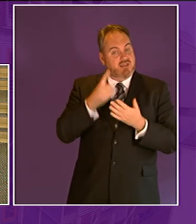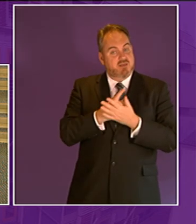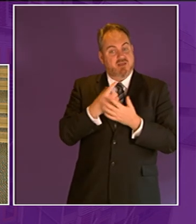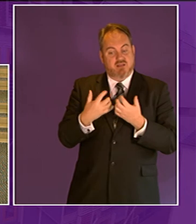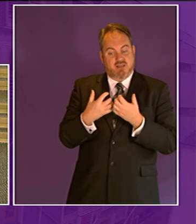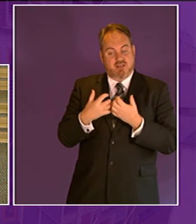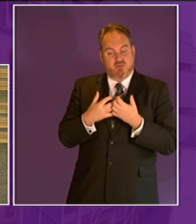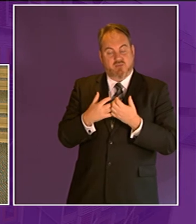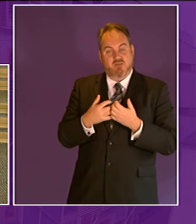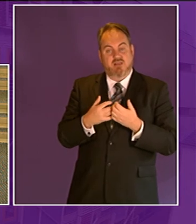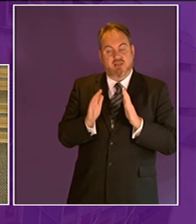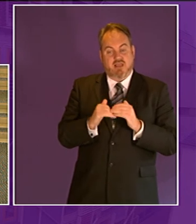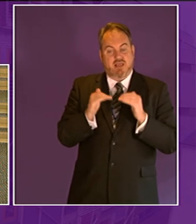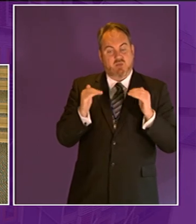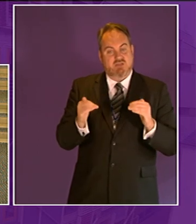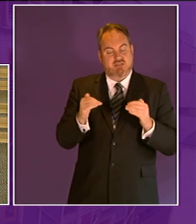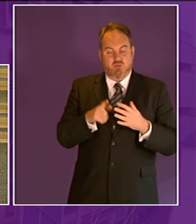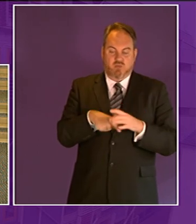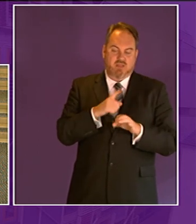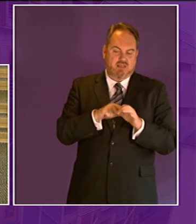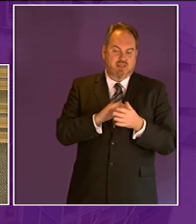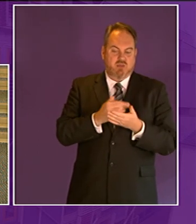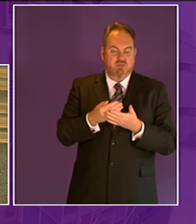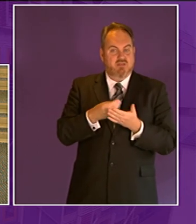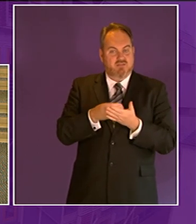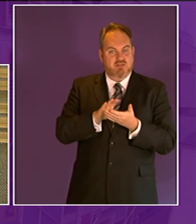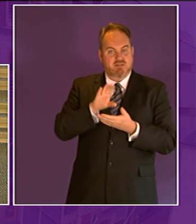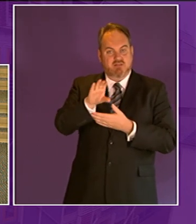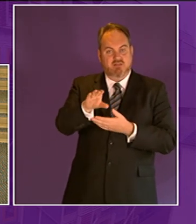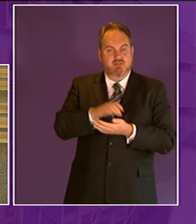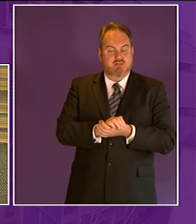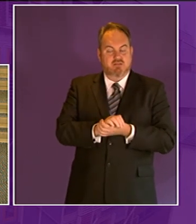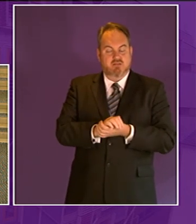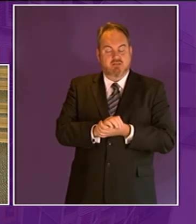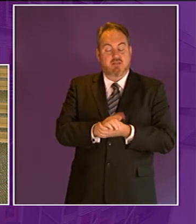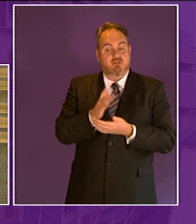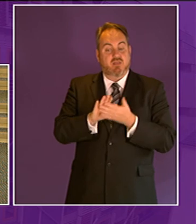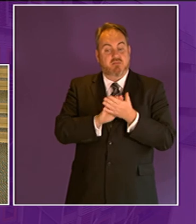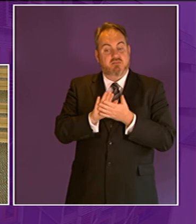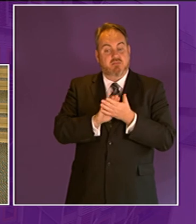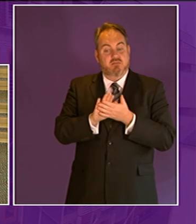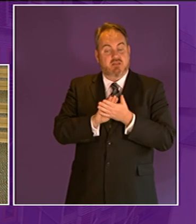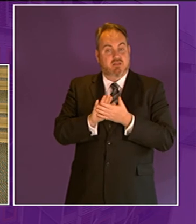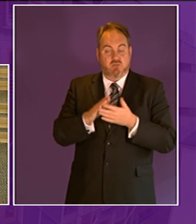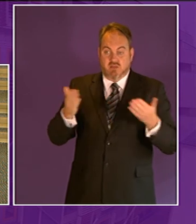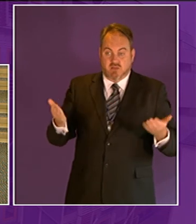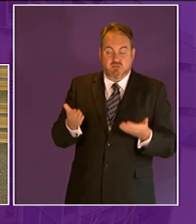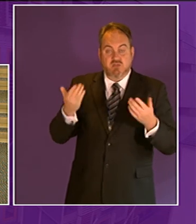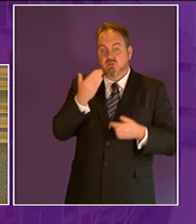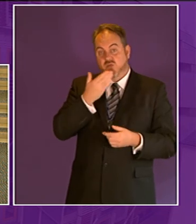equity funding is being applied that we will see a number of schools who are operating outdoor learning approaches as part of the